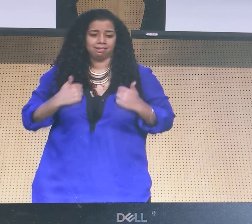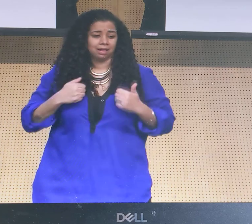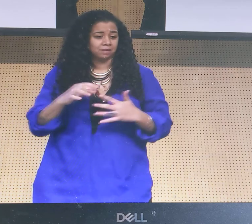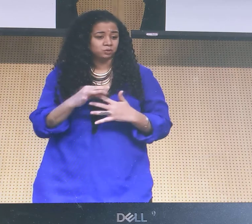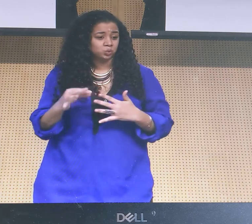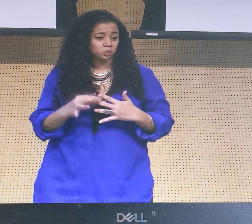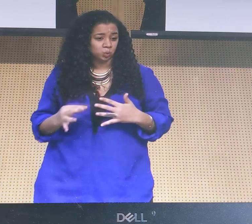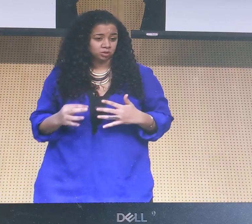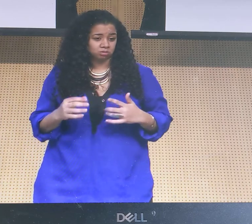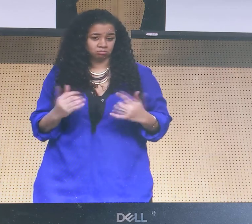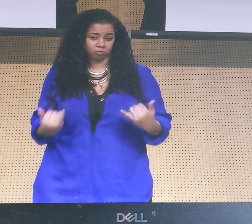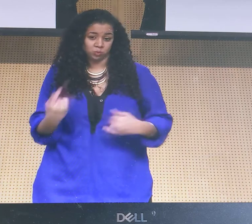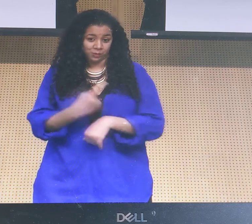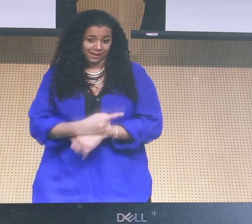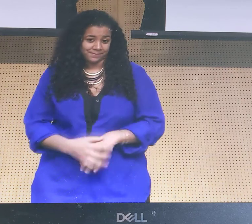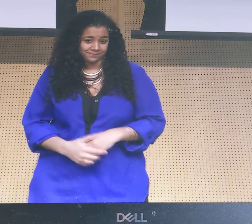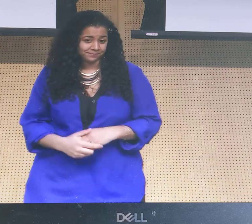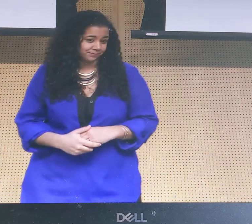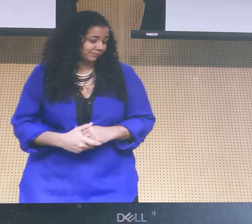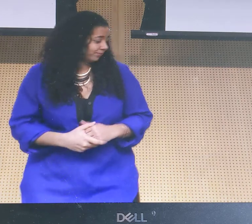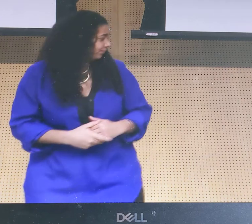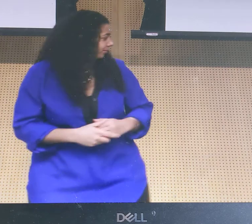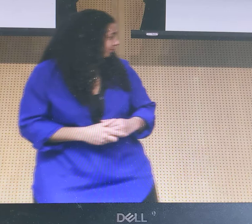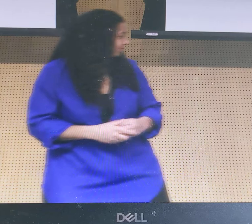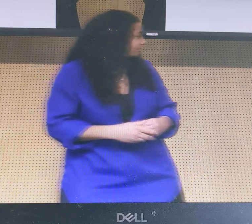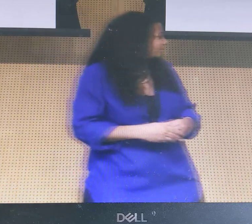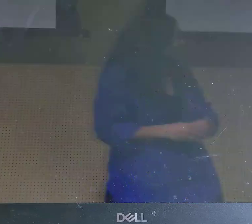and how it was influenced by my life choices.